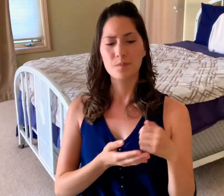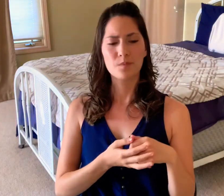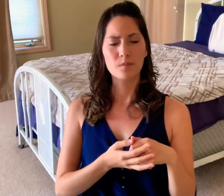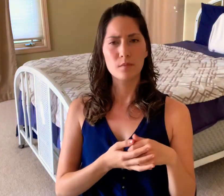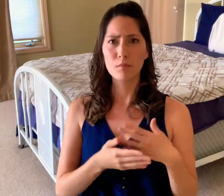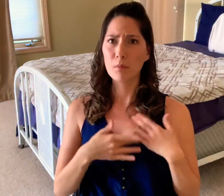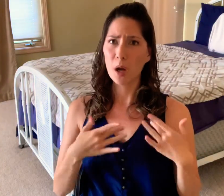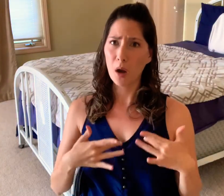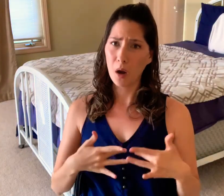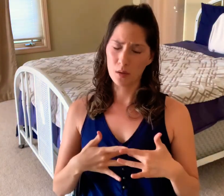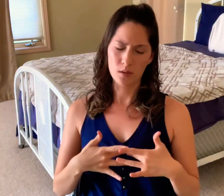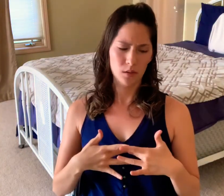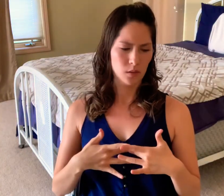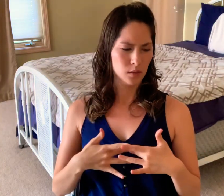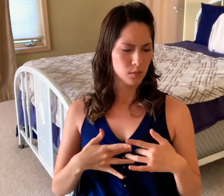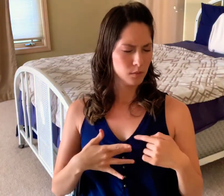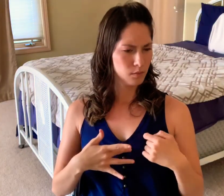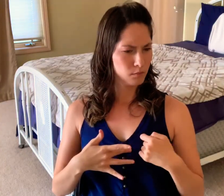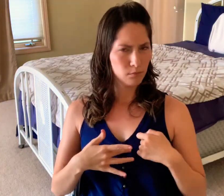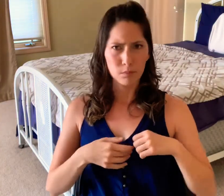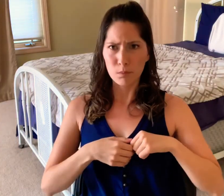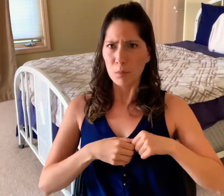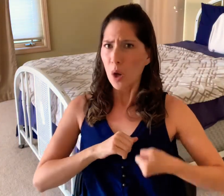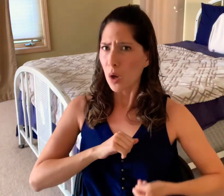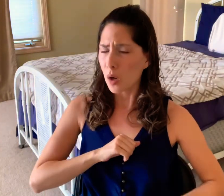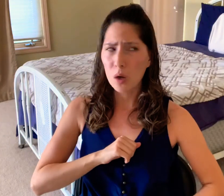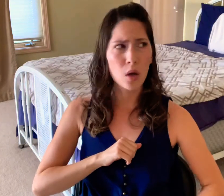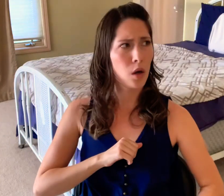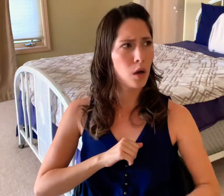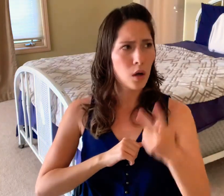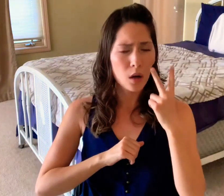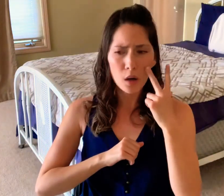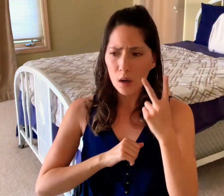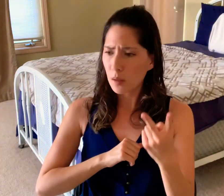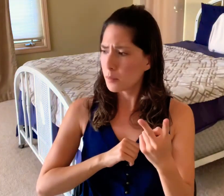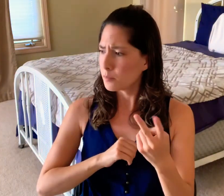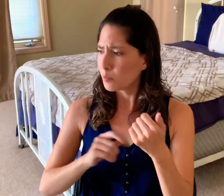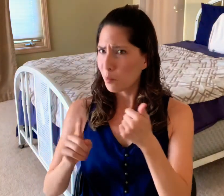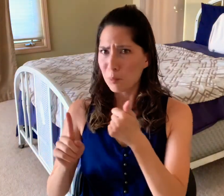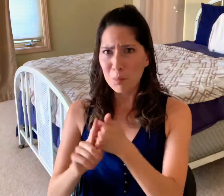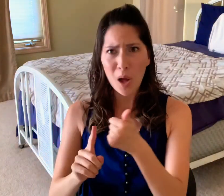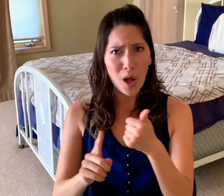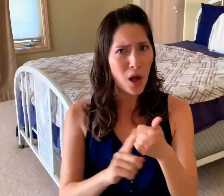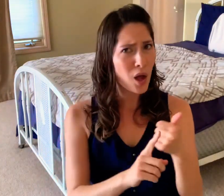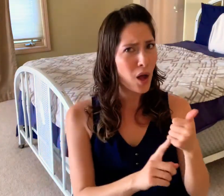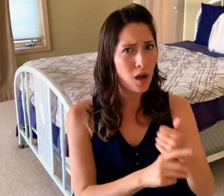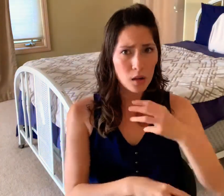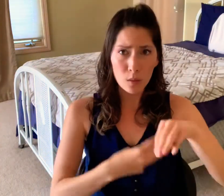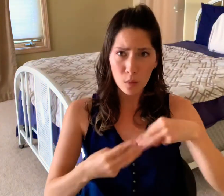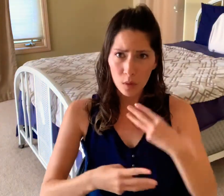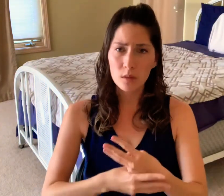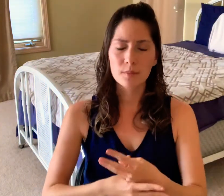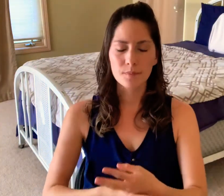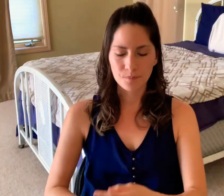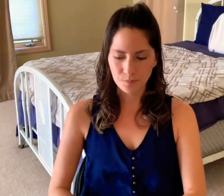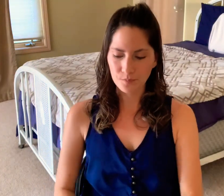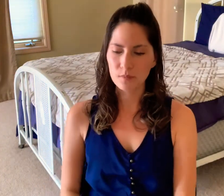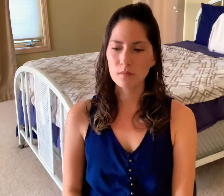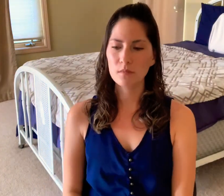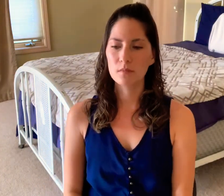this past week my heart started out extremely heavy to see everything that's been